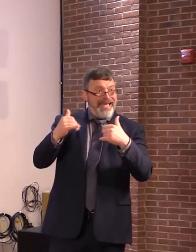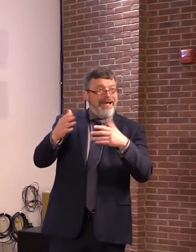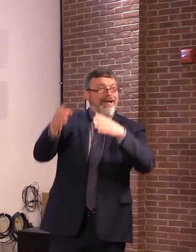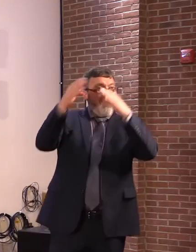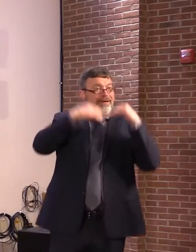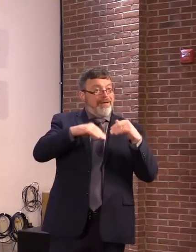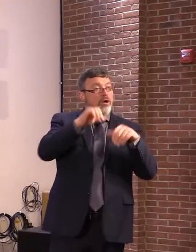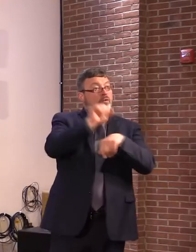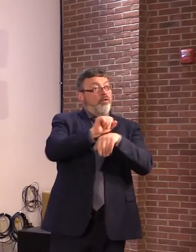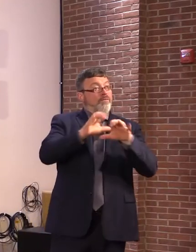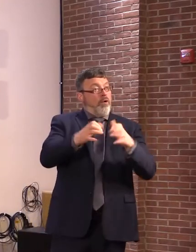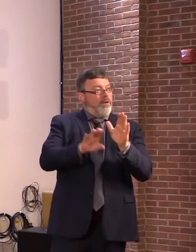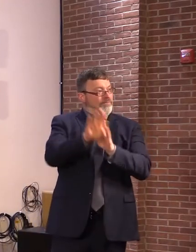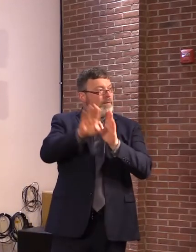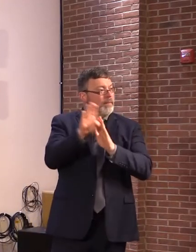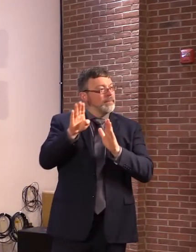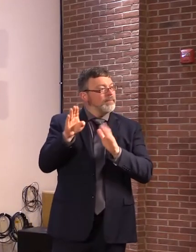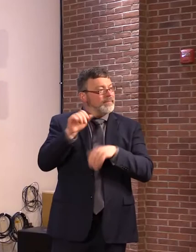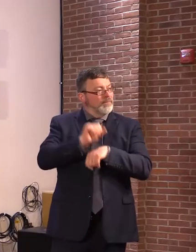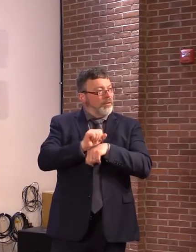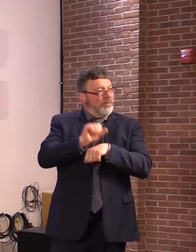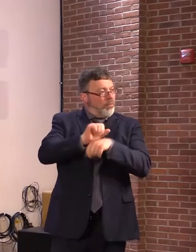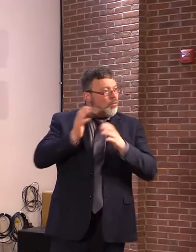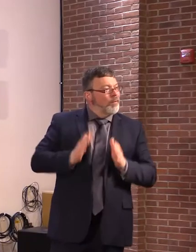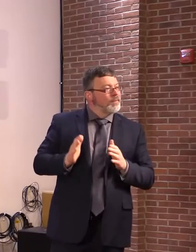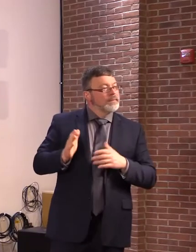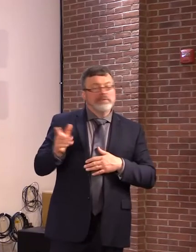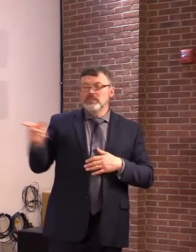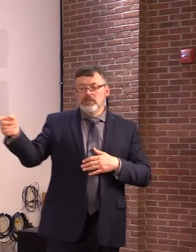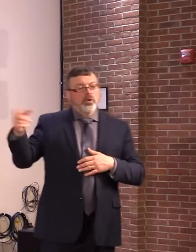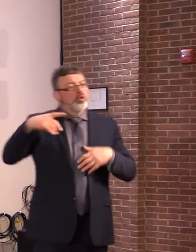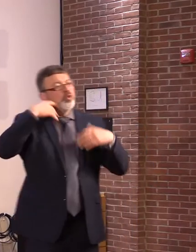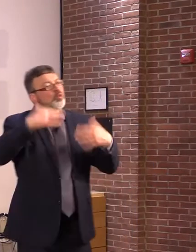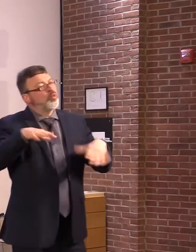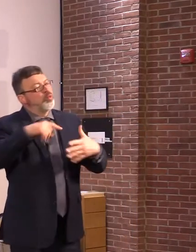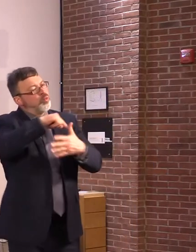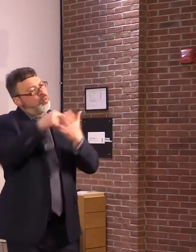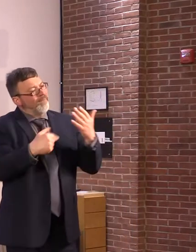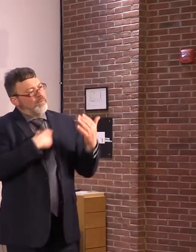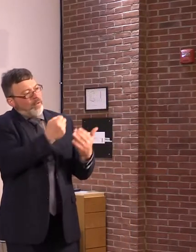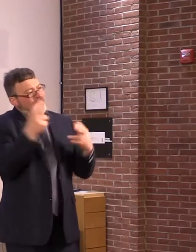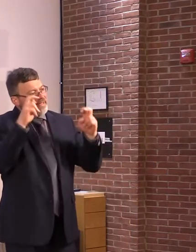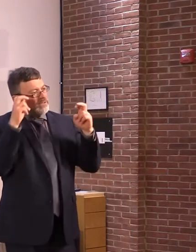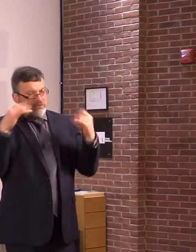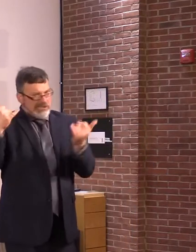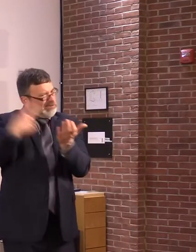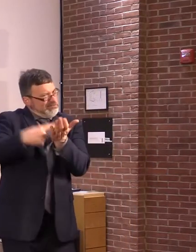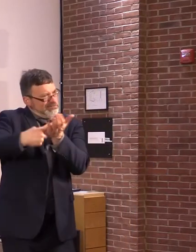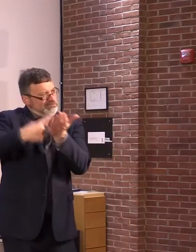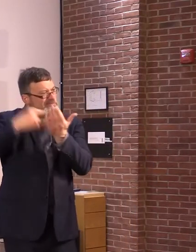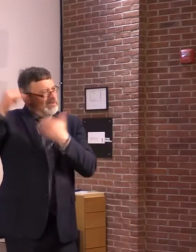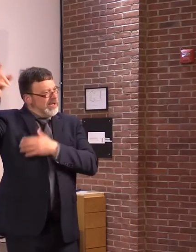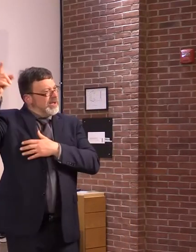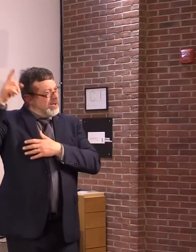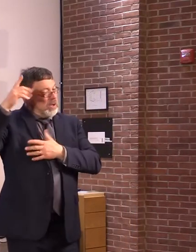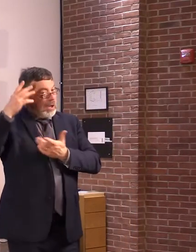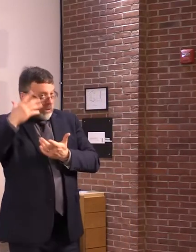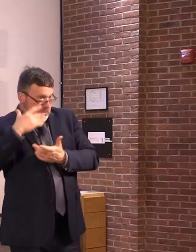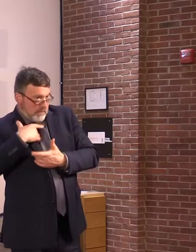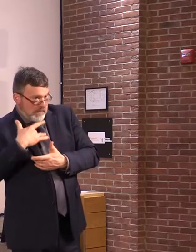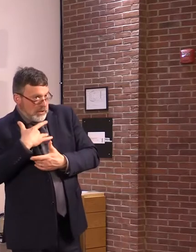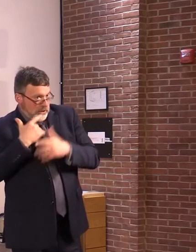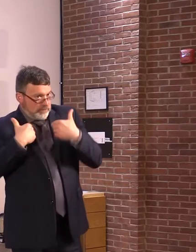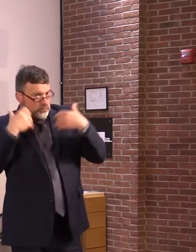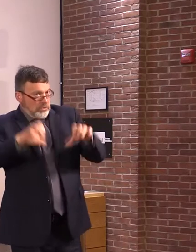Again, that has a lot of provisions. It seems that one too is moving in the right direction. So we'll see where it all ends up.